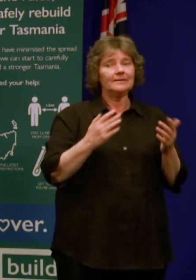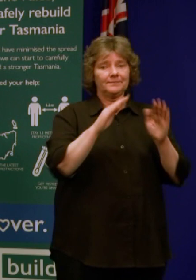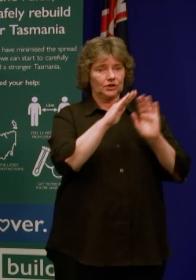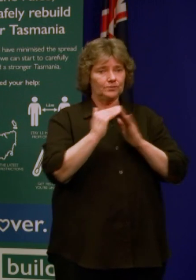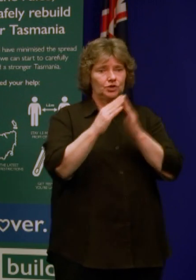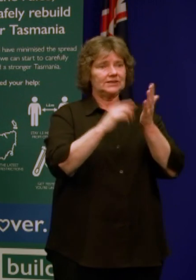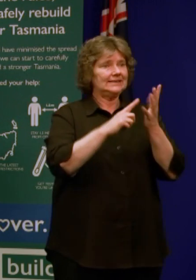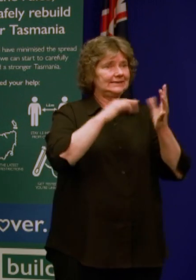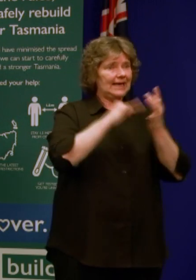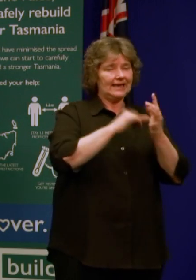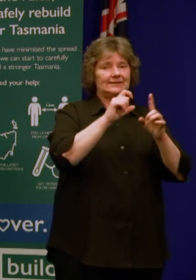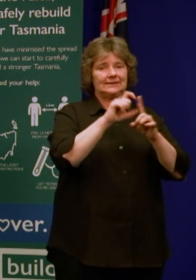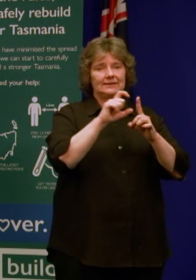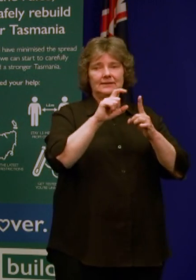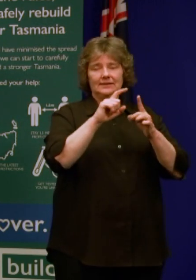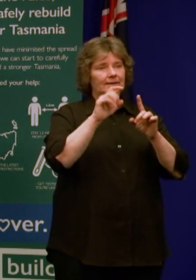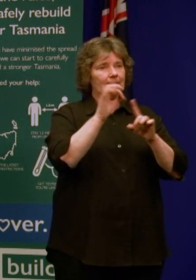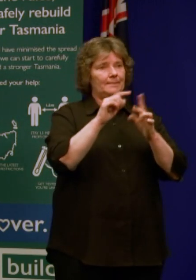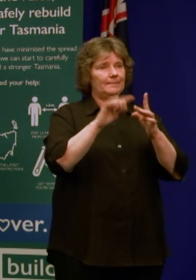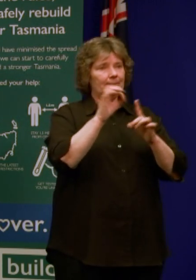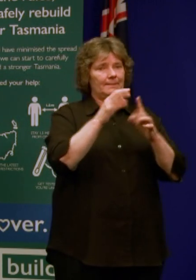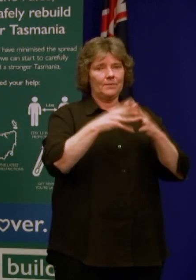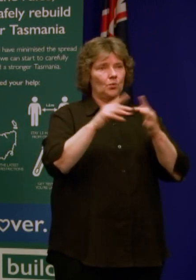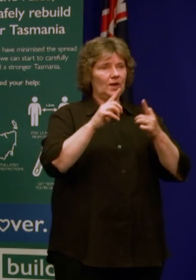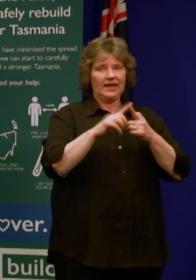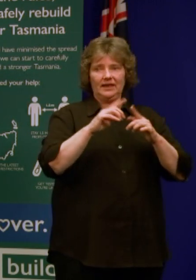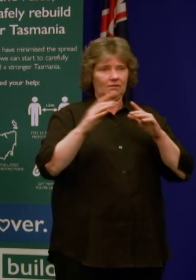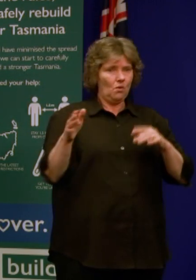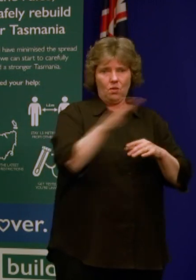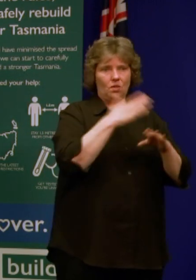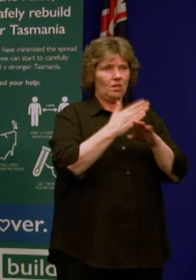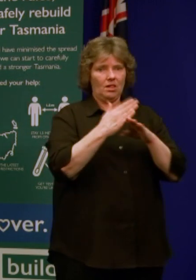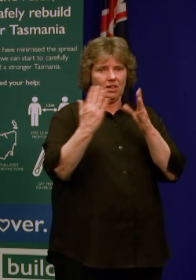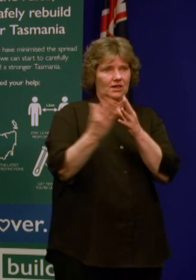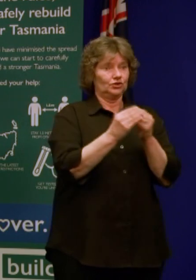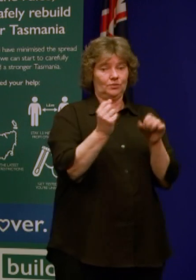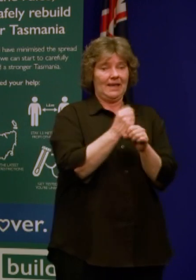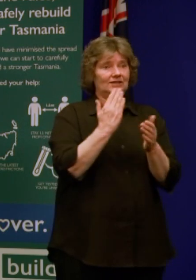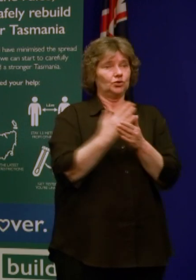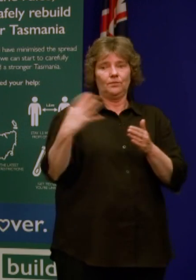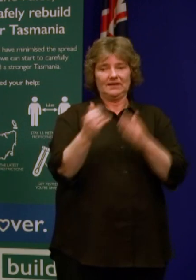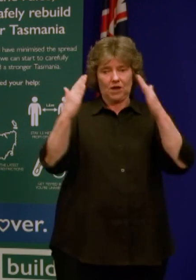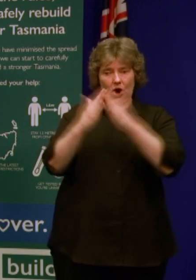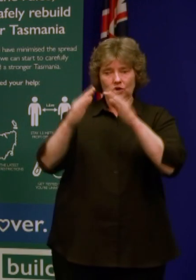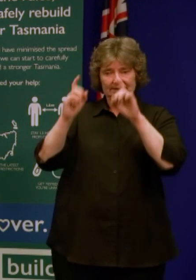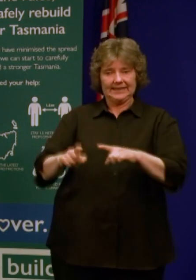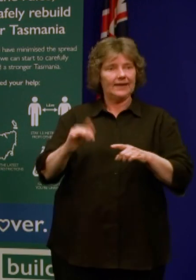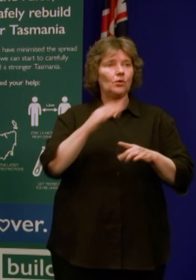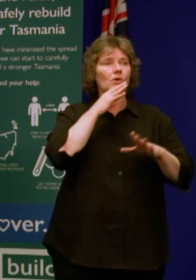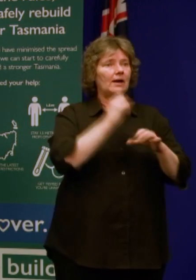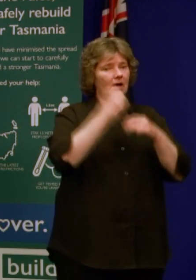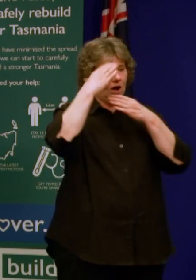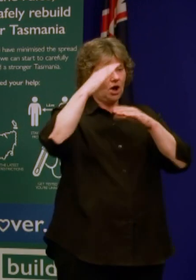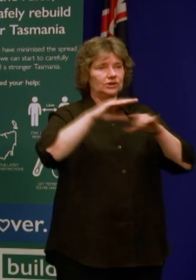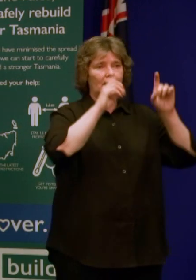Tpipui, and everyone working together, to make sure that those people are doing the right thing. If they aren't doing the right thing, and people in the community know